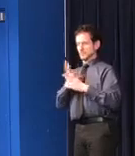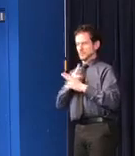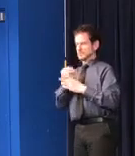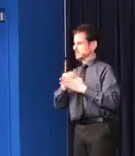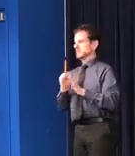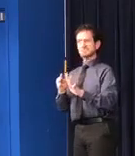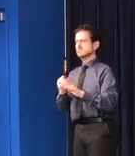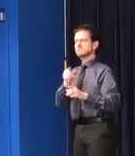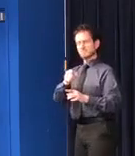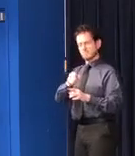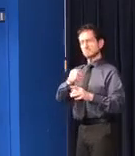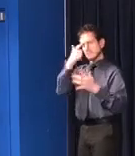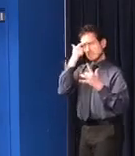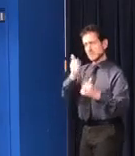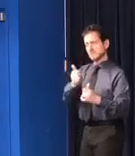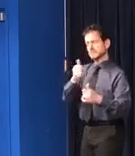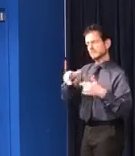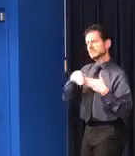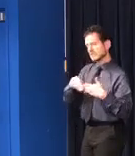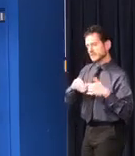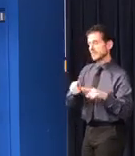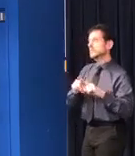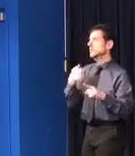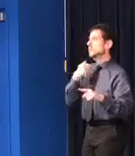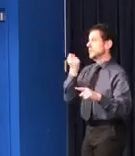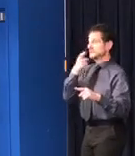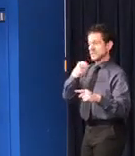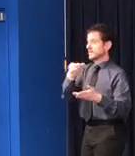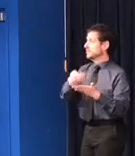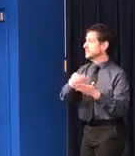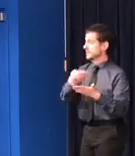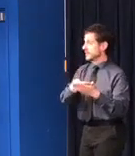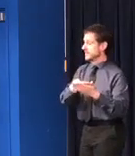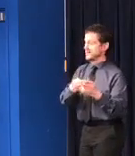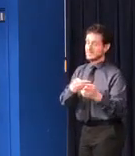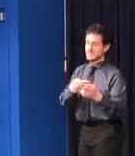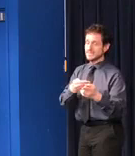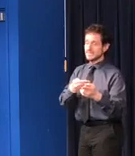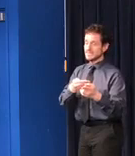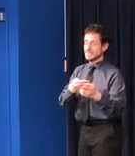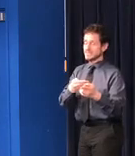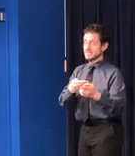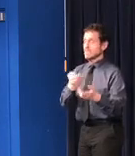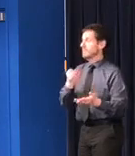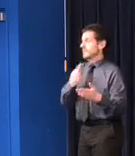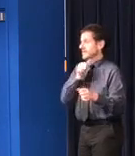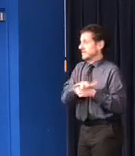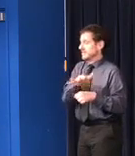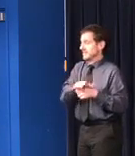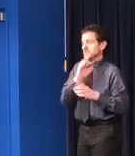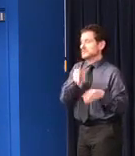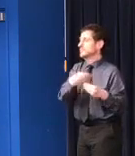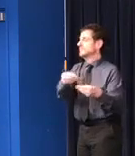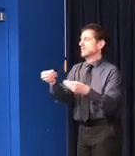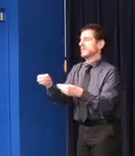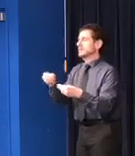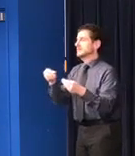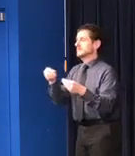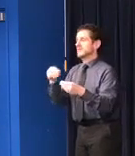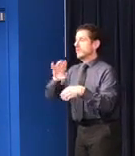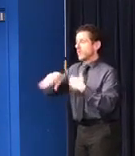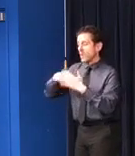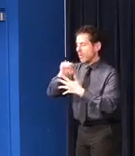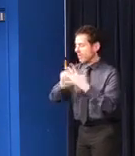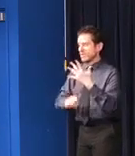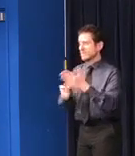and planning efforts. It is understood that these funds may not be sufficient, excuse me, sufficient to provide all of the